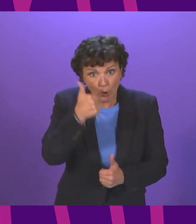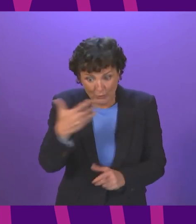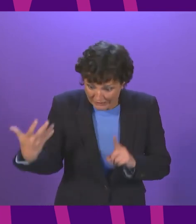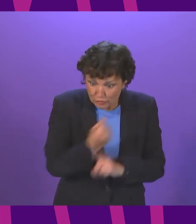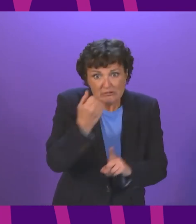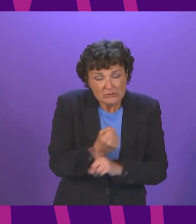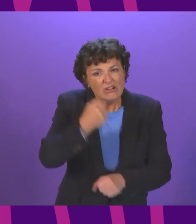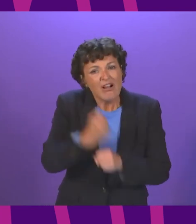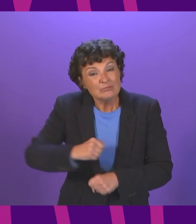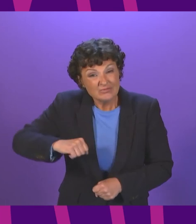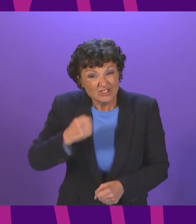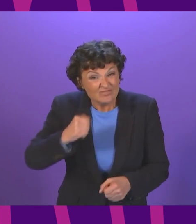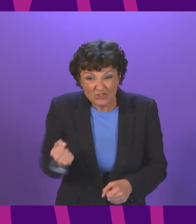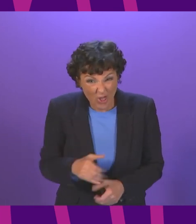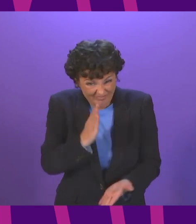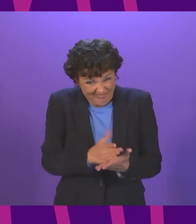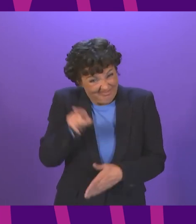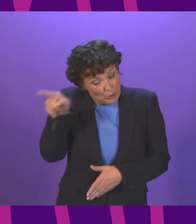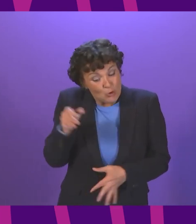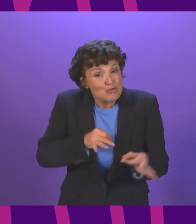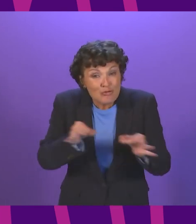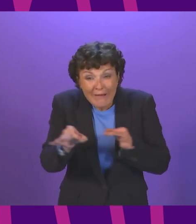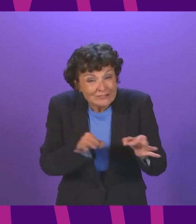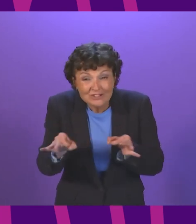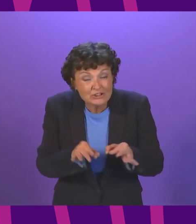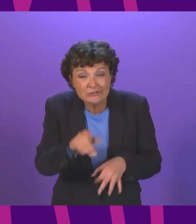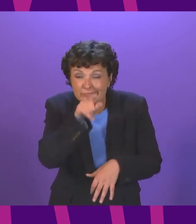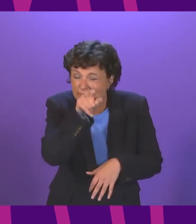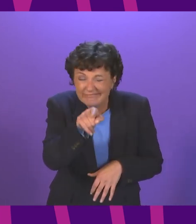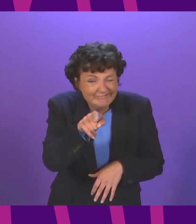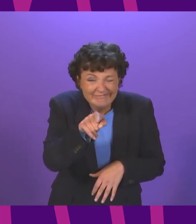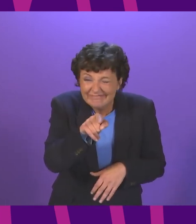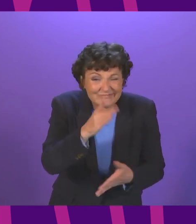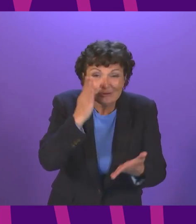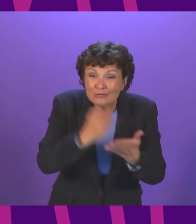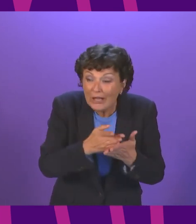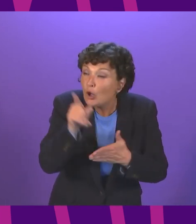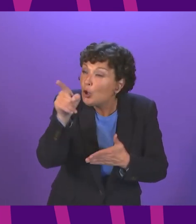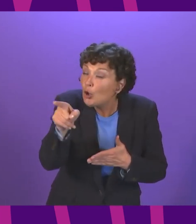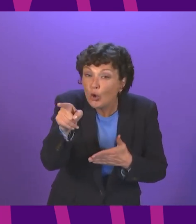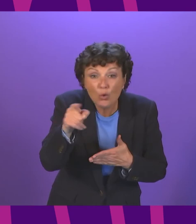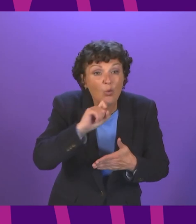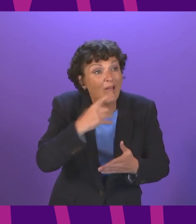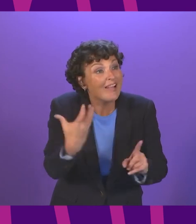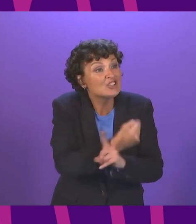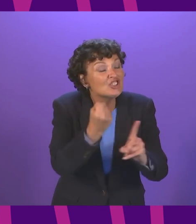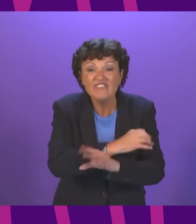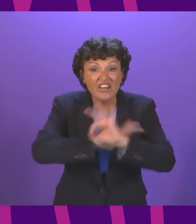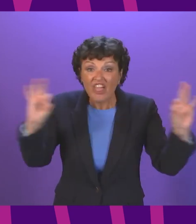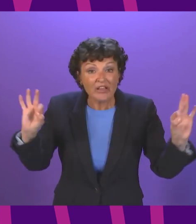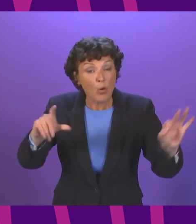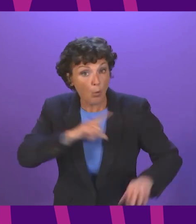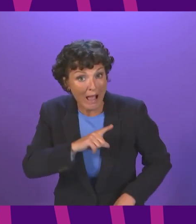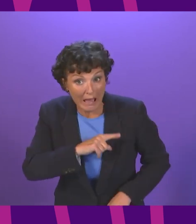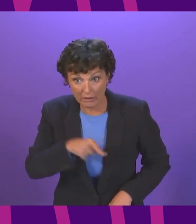in Scotland is a strategy that is getting these three parties precisely nowhere because it has not